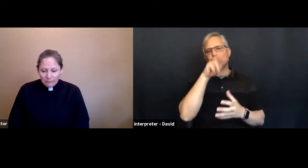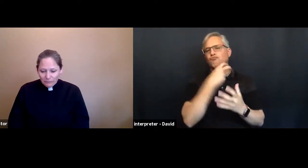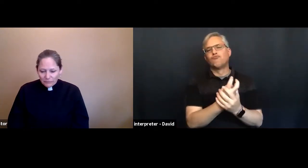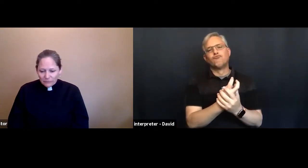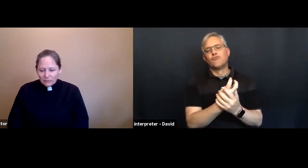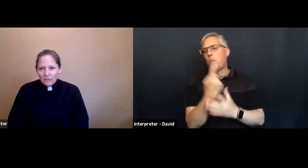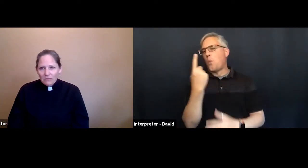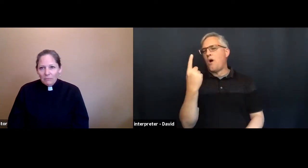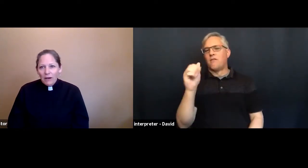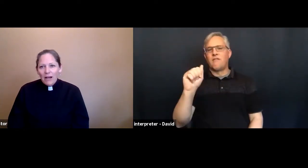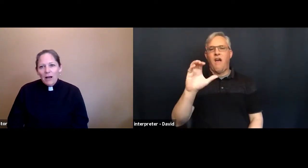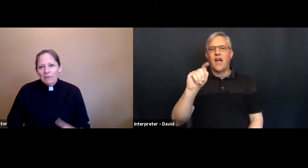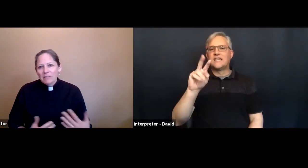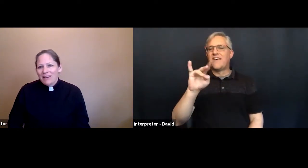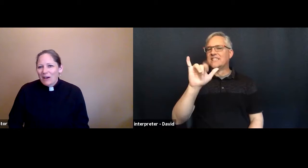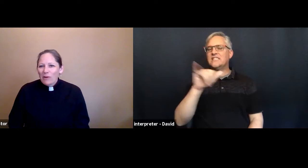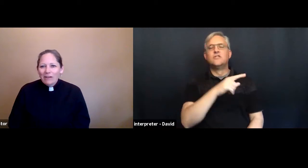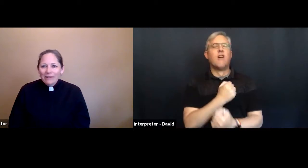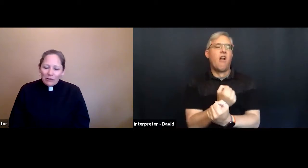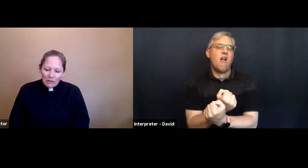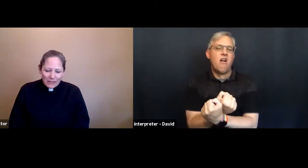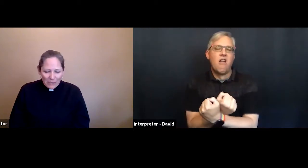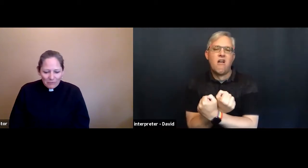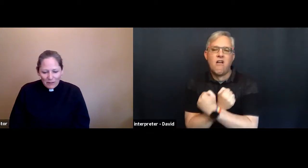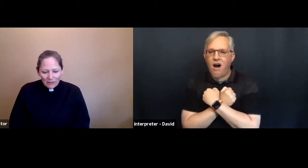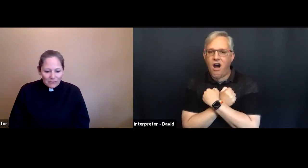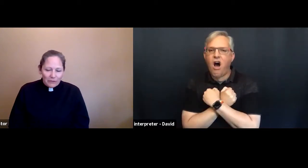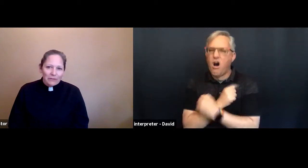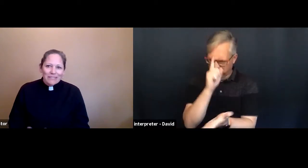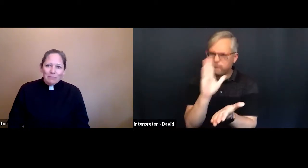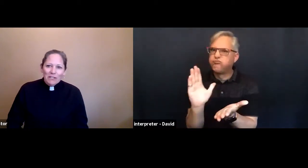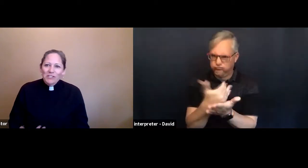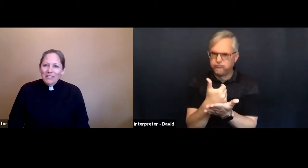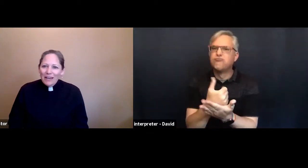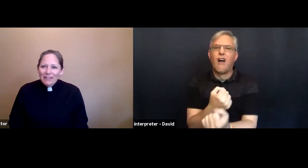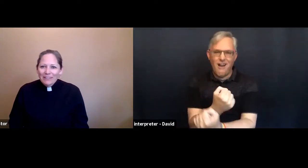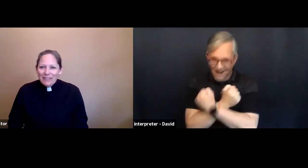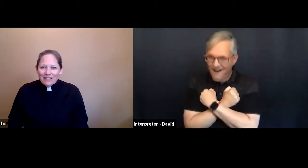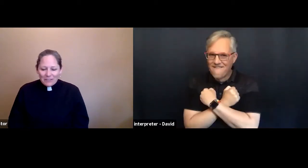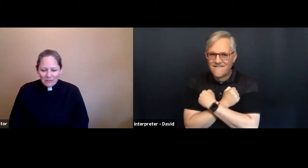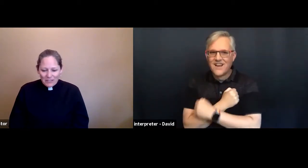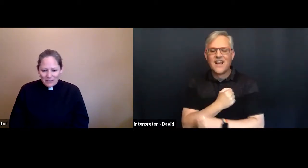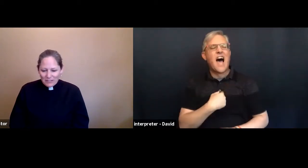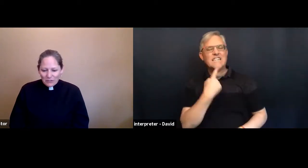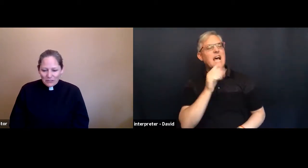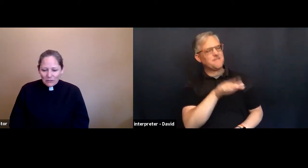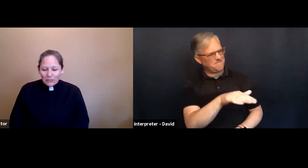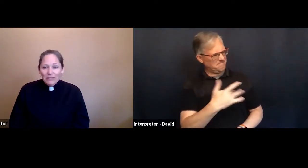but I commented, well, you know, I think you've probably learned as much in that activity as you're going to learn.